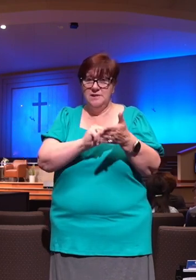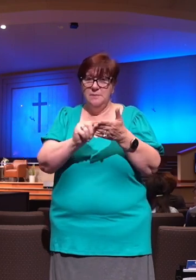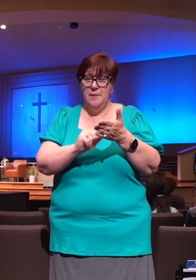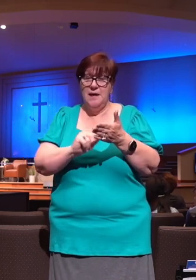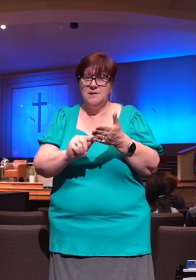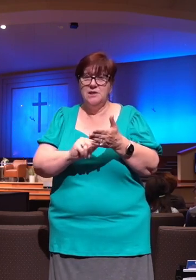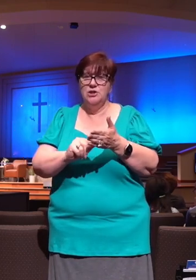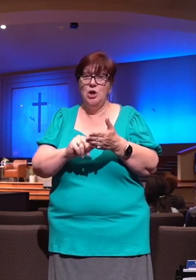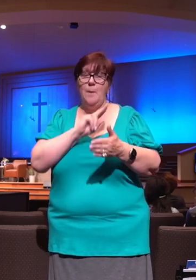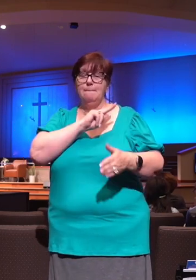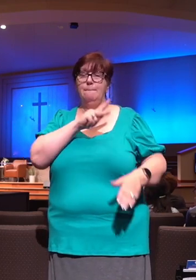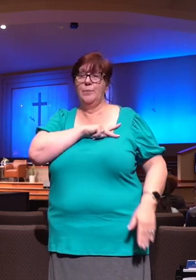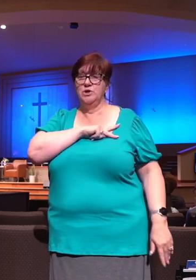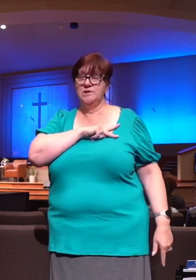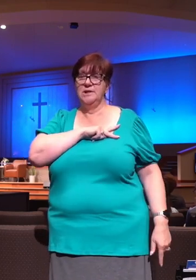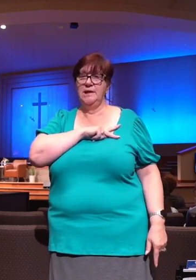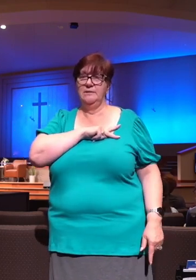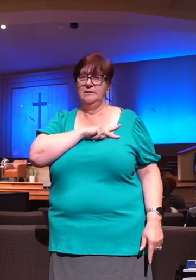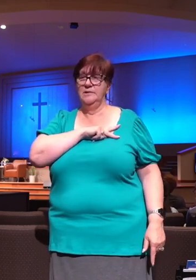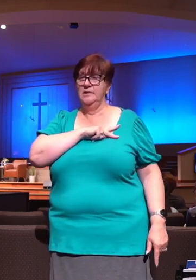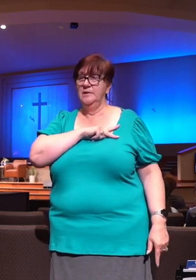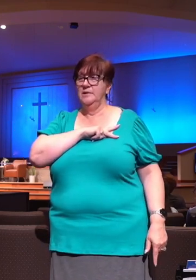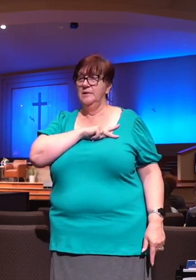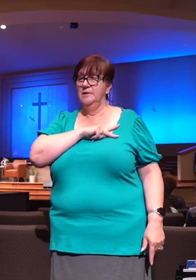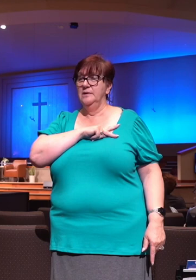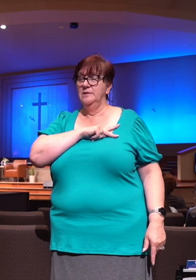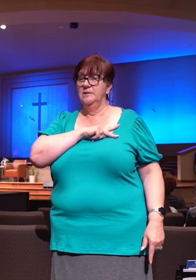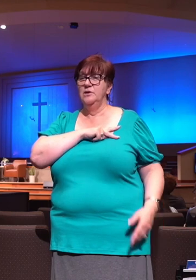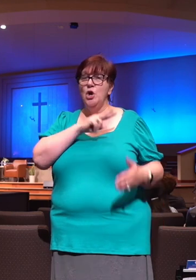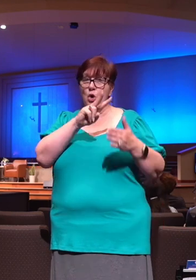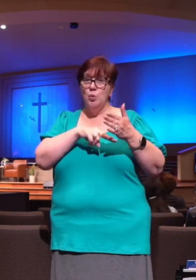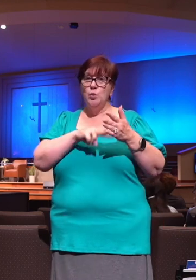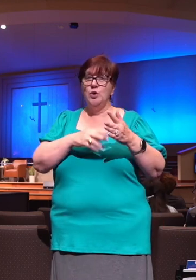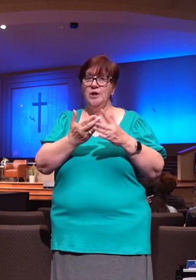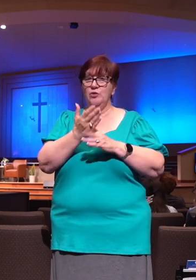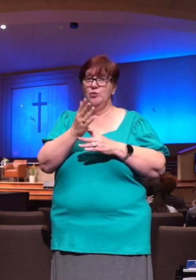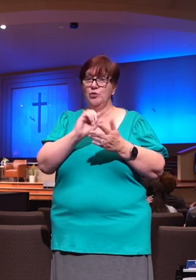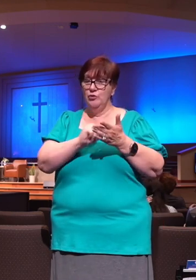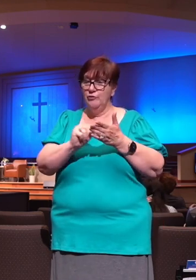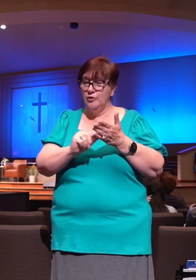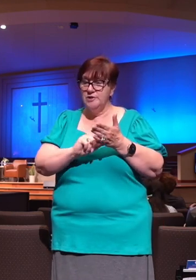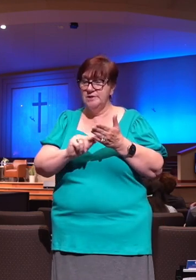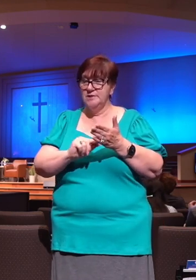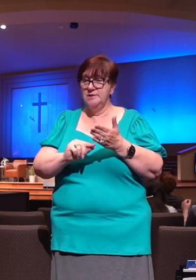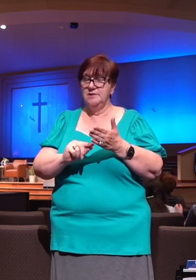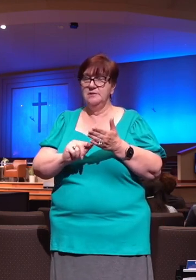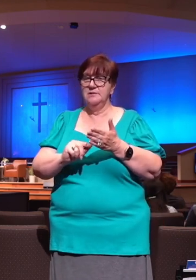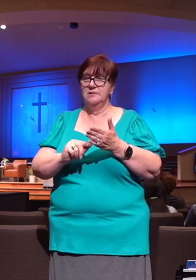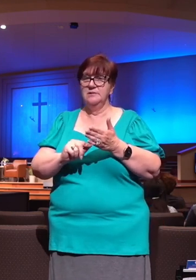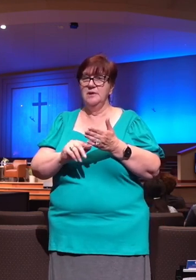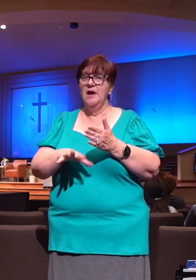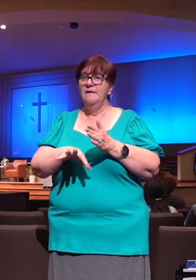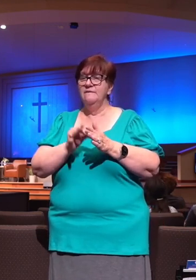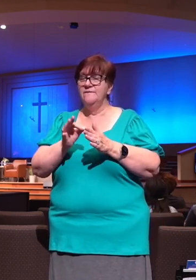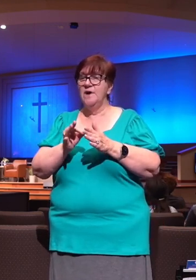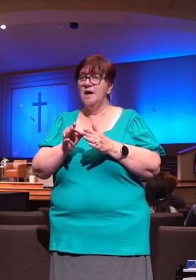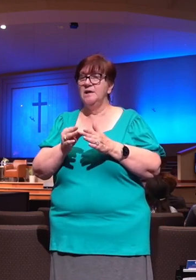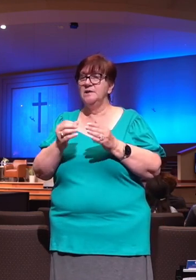personally. This is personal. If you read through these verses, and we won't read through them all again, find the amount of times that David used personal pronouns